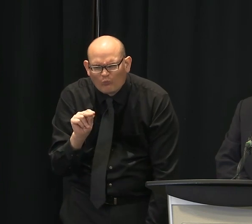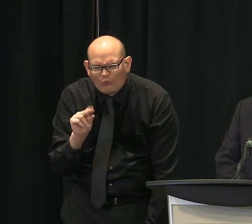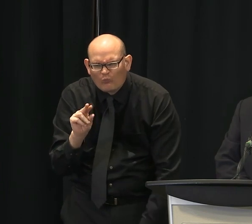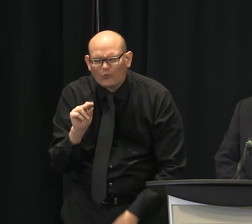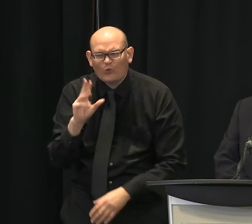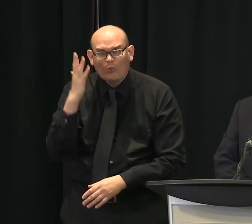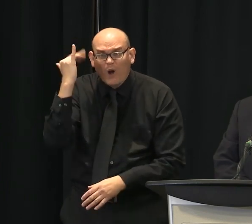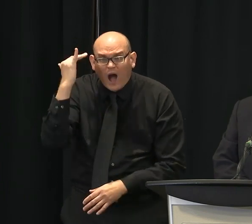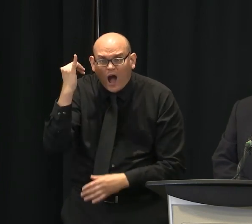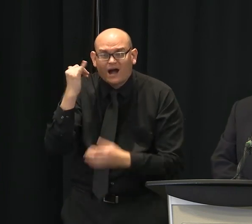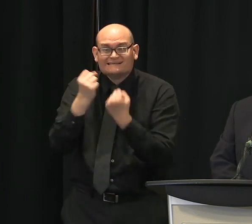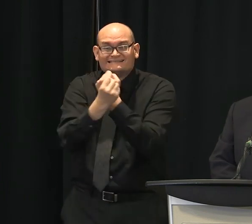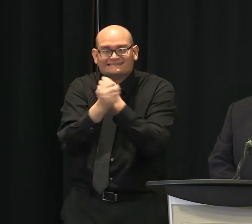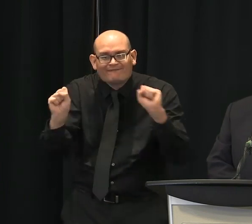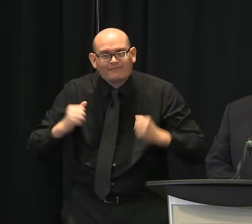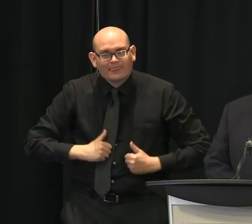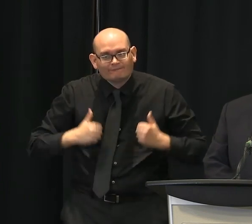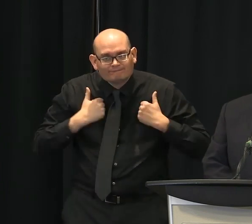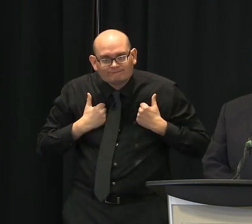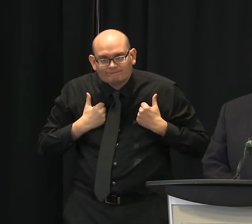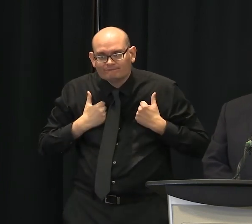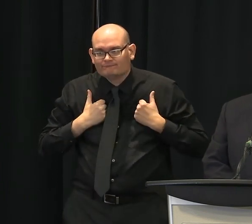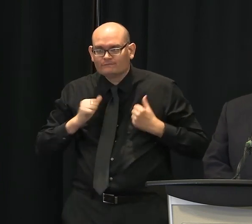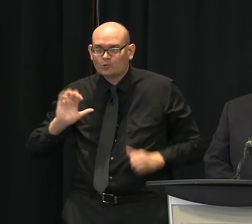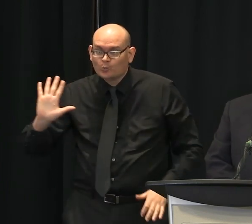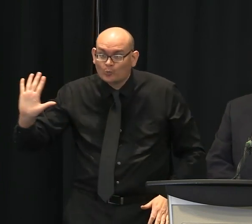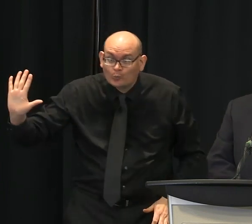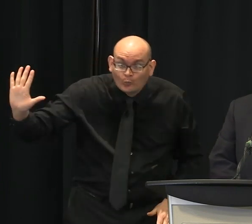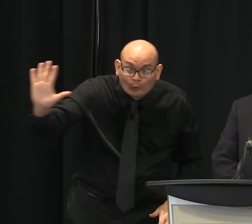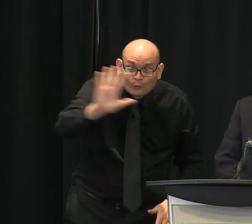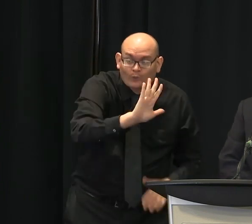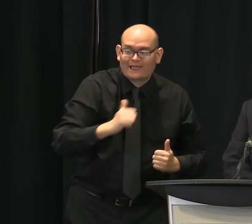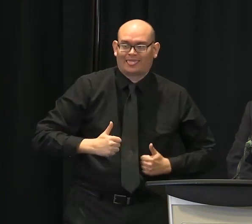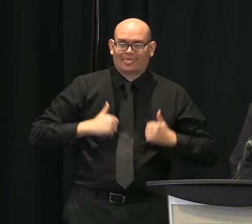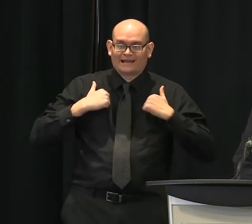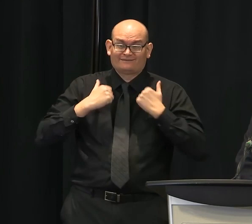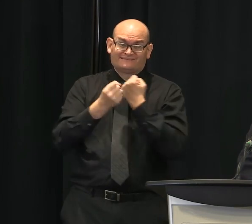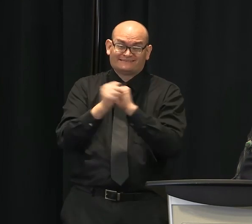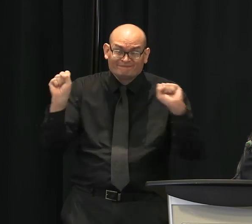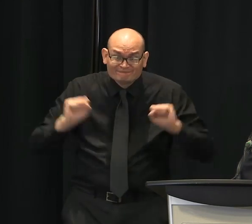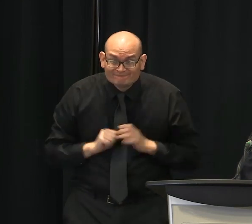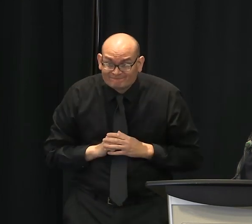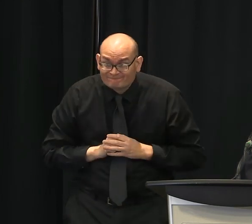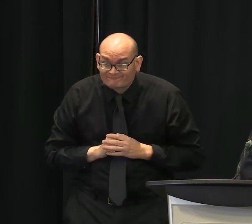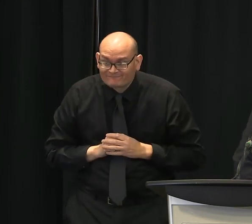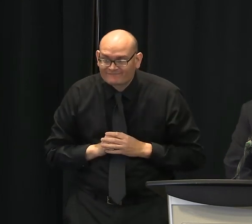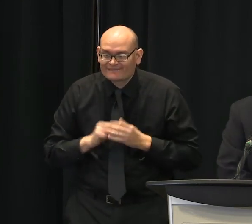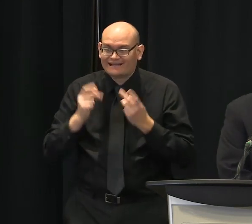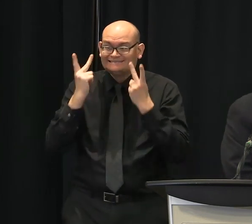to this disease or who are debilitated because they run the hospital for so long for this disease.